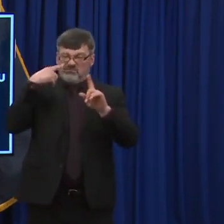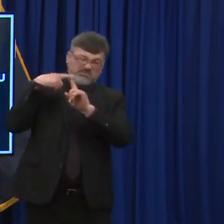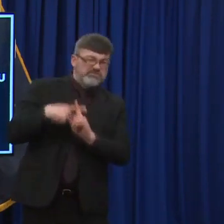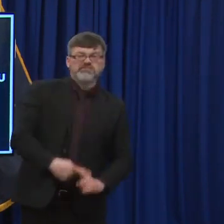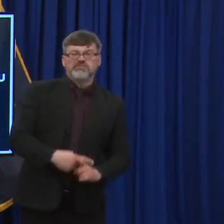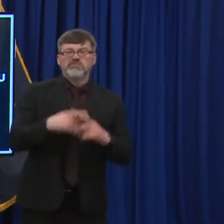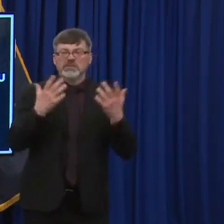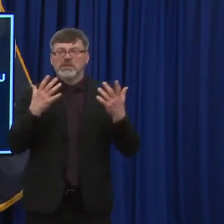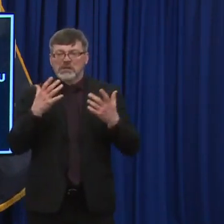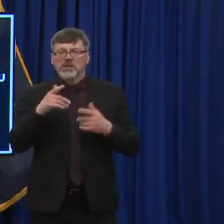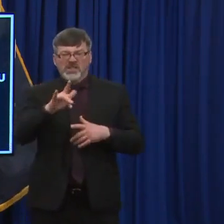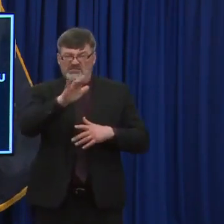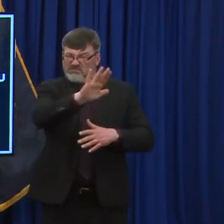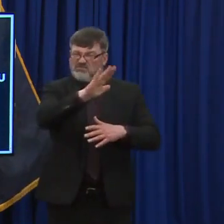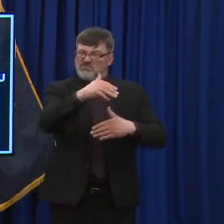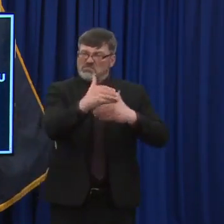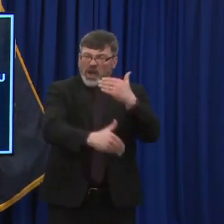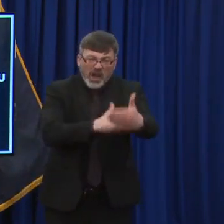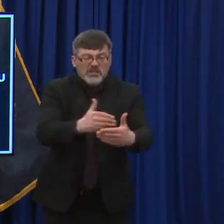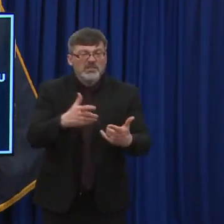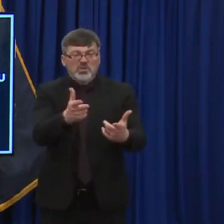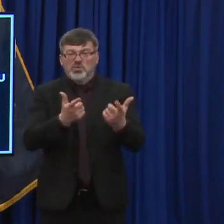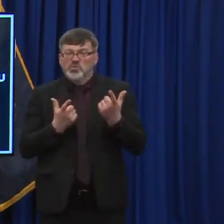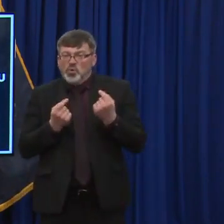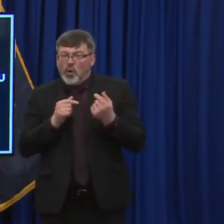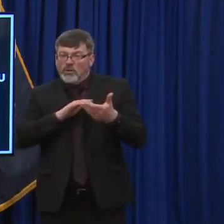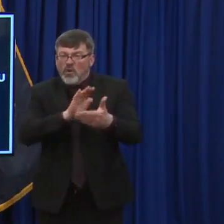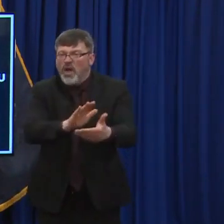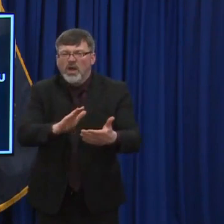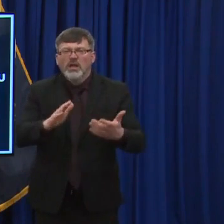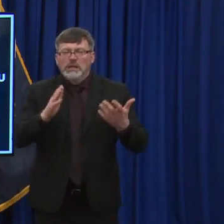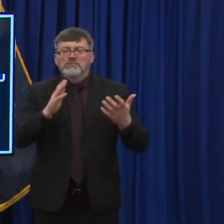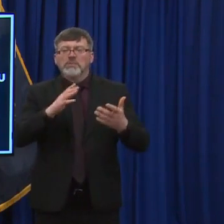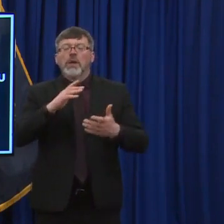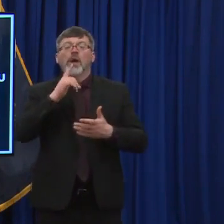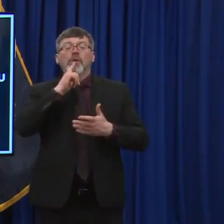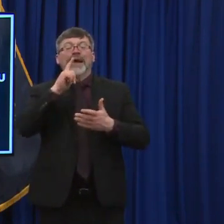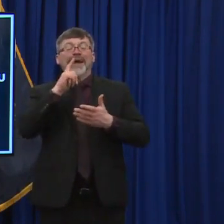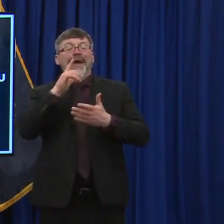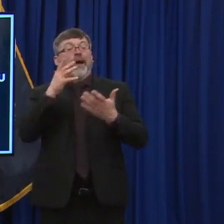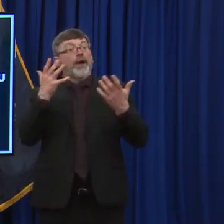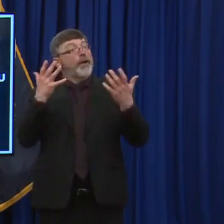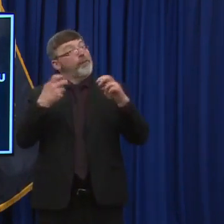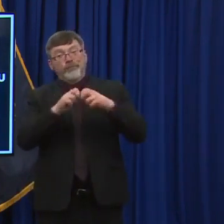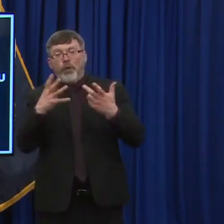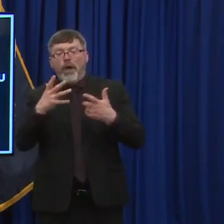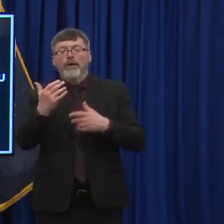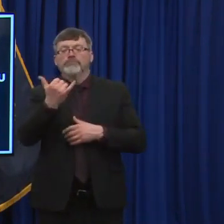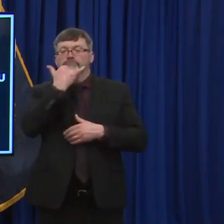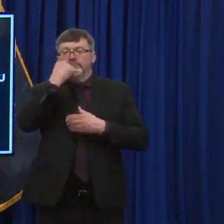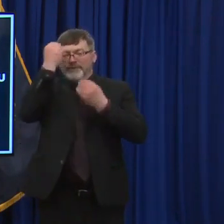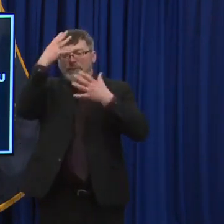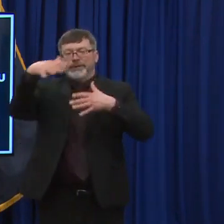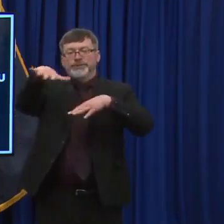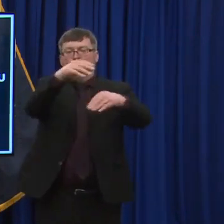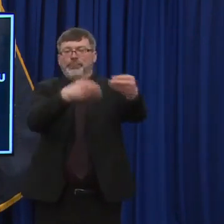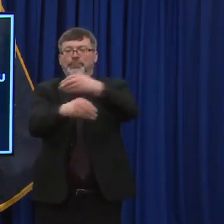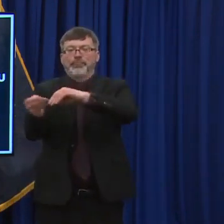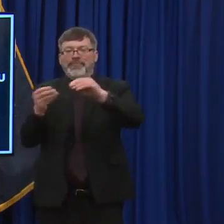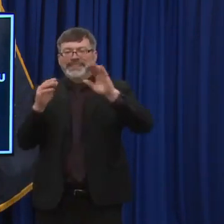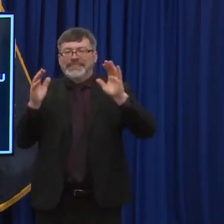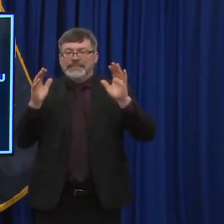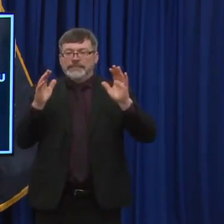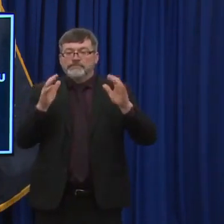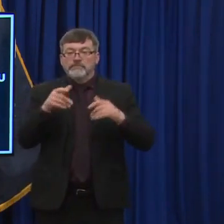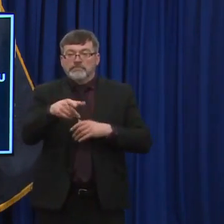had administered. I think it cleared up a lot of the misinformation that was out there about what had happened, uh, up at the Veterans Home, and that they did have the N95. They